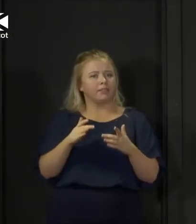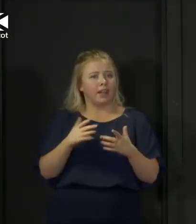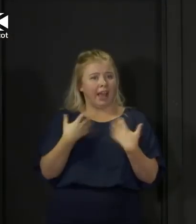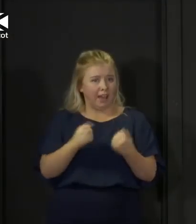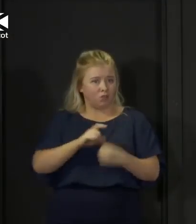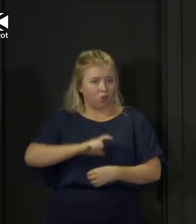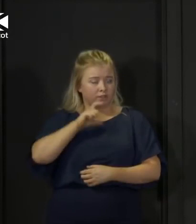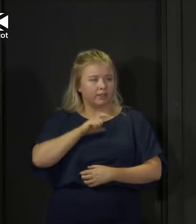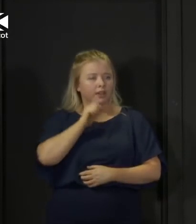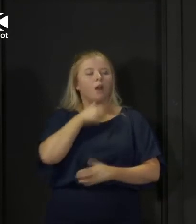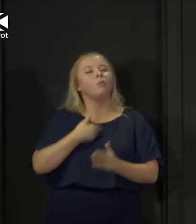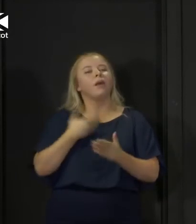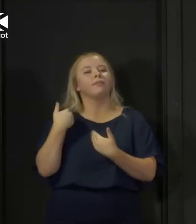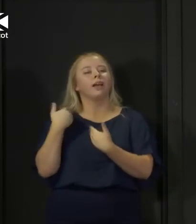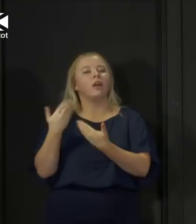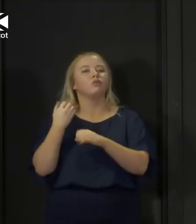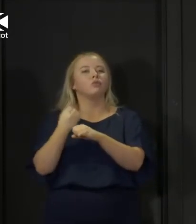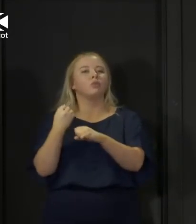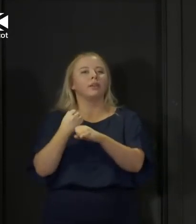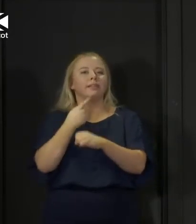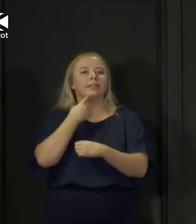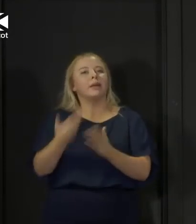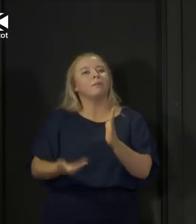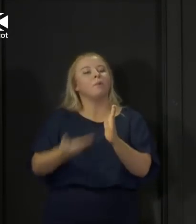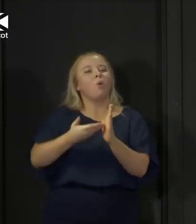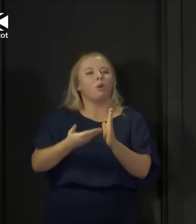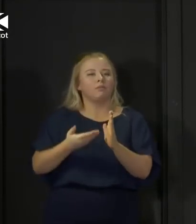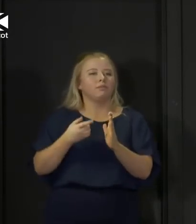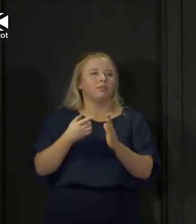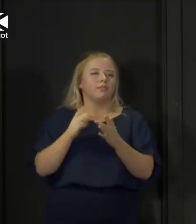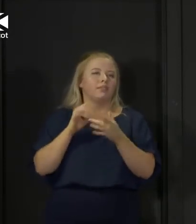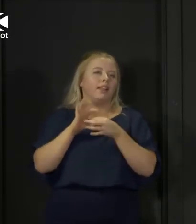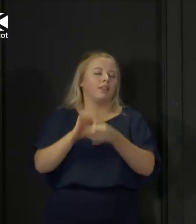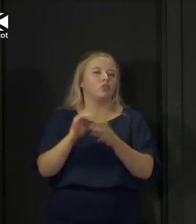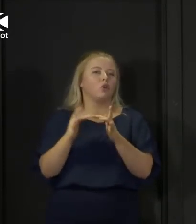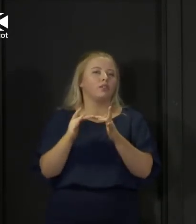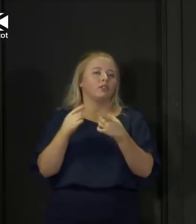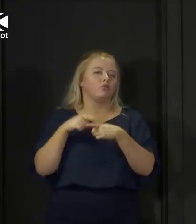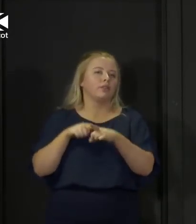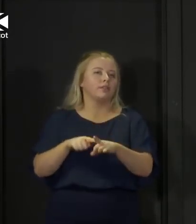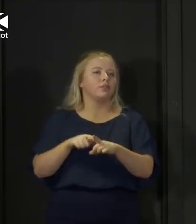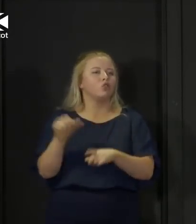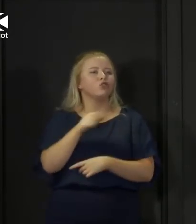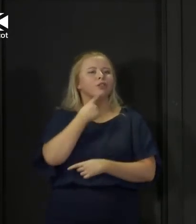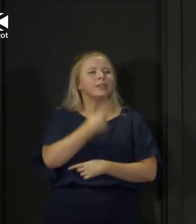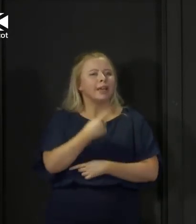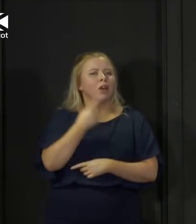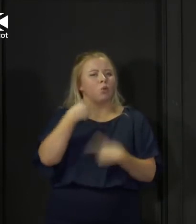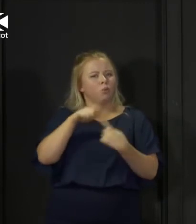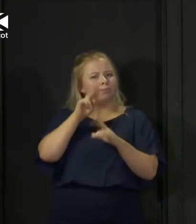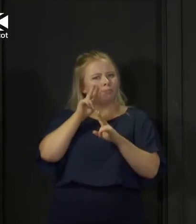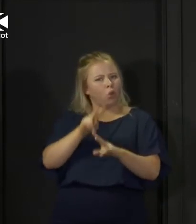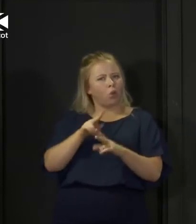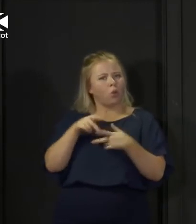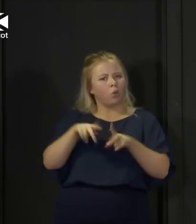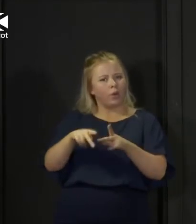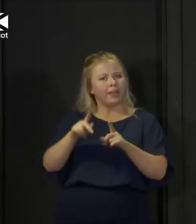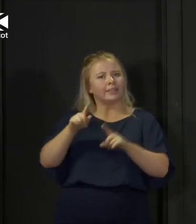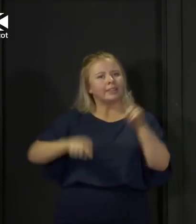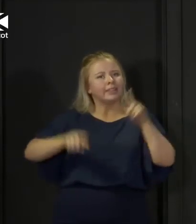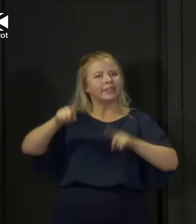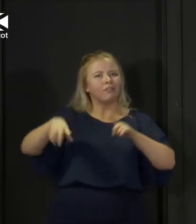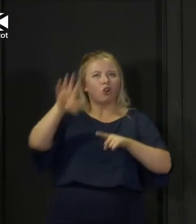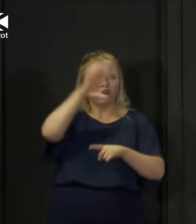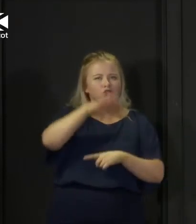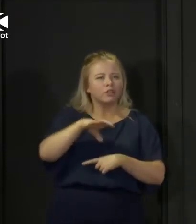yes I'm going to hand over to Gregor to say a bit more about contact tracing I should say on that we're looking at the ways in which different countries are doing